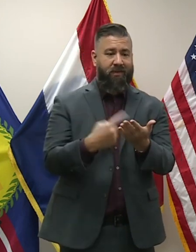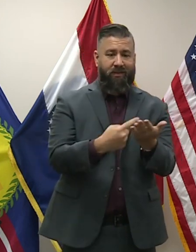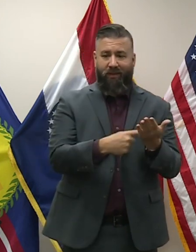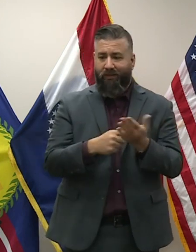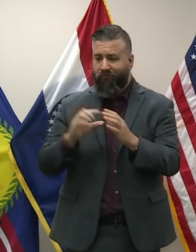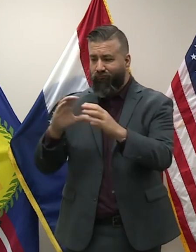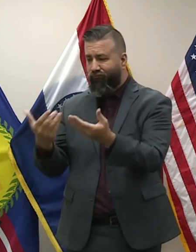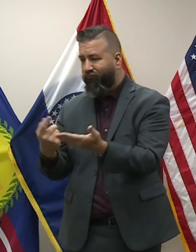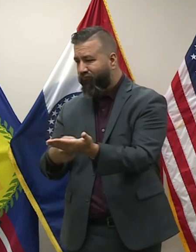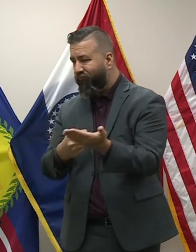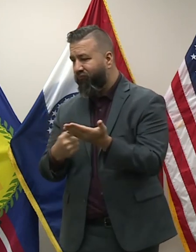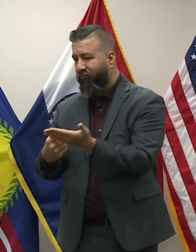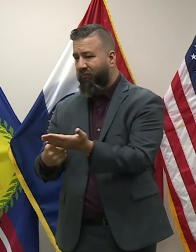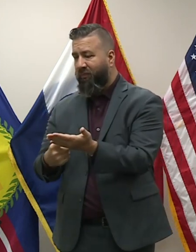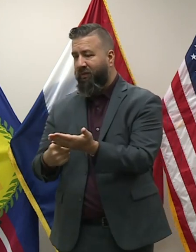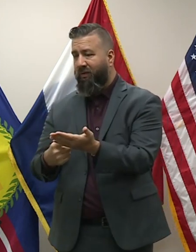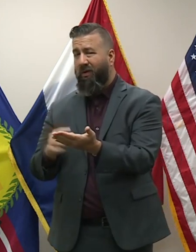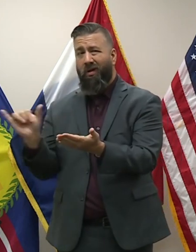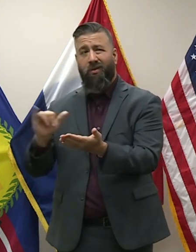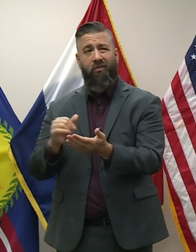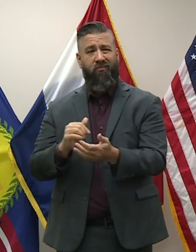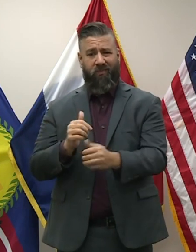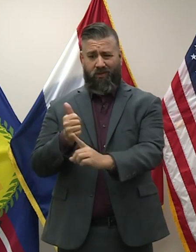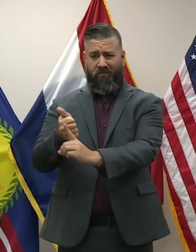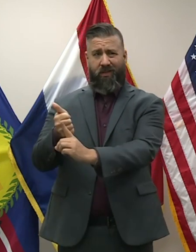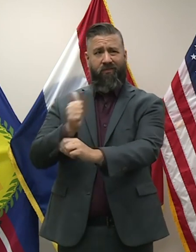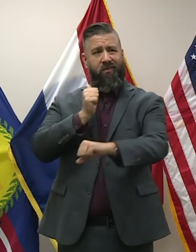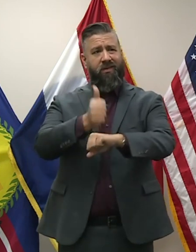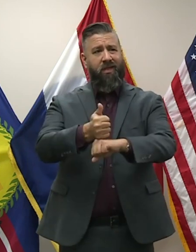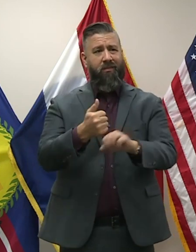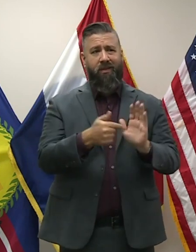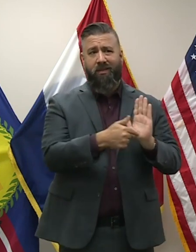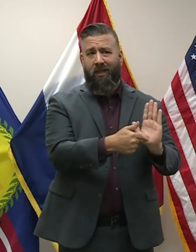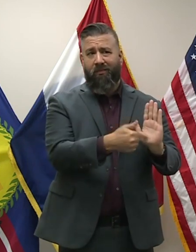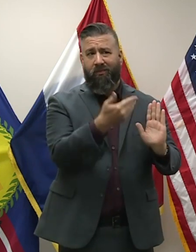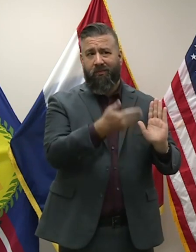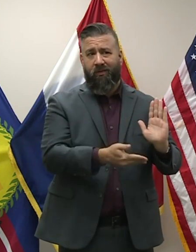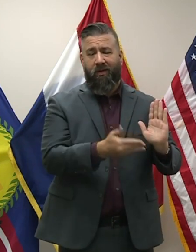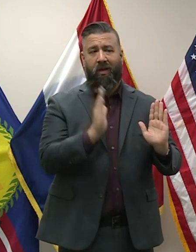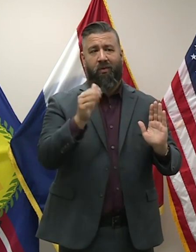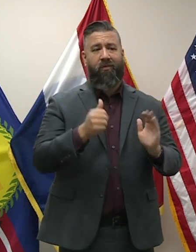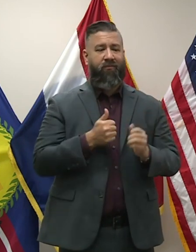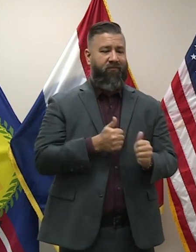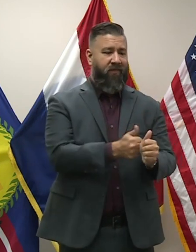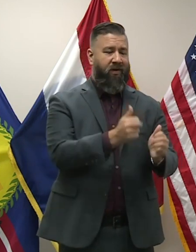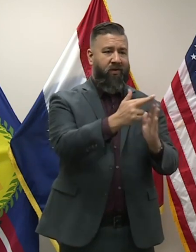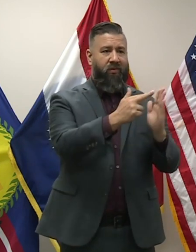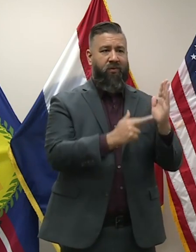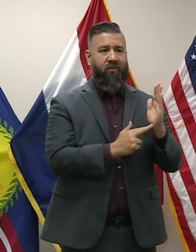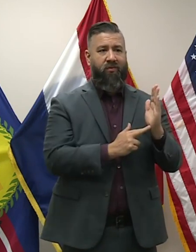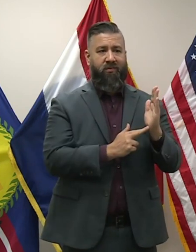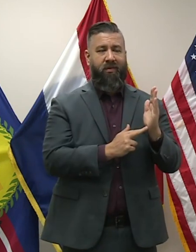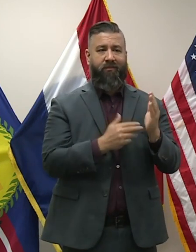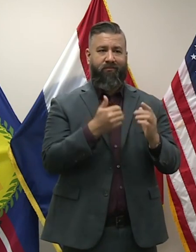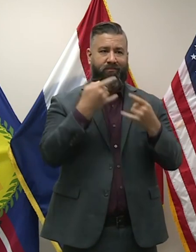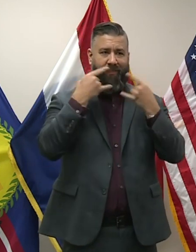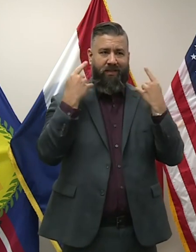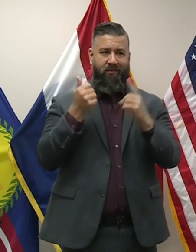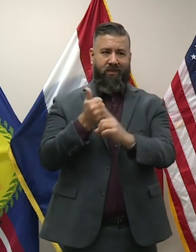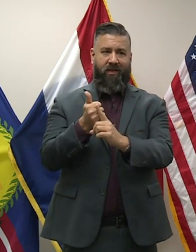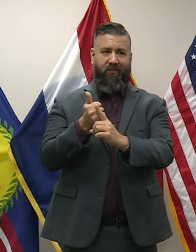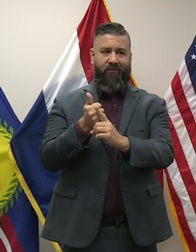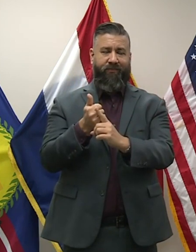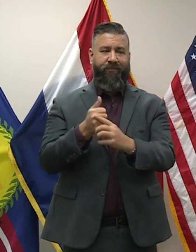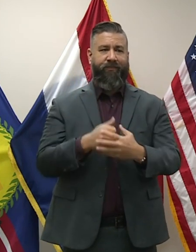themselves and to first set an example that they will follow the rules by wearing masks themselves. And that's the place to start.